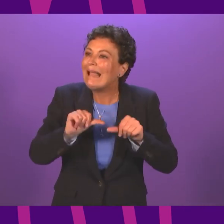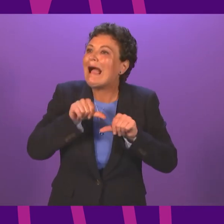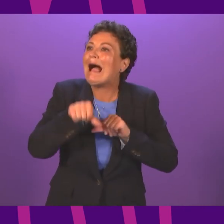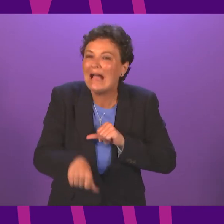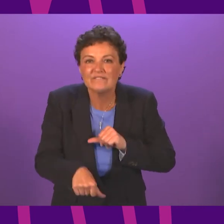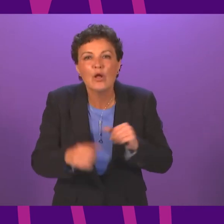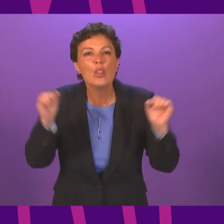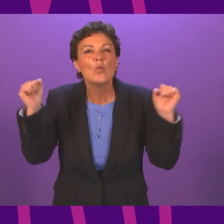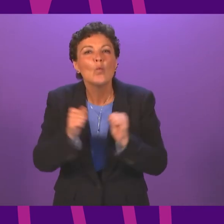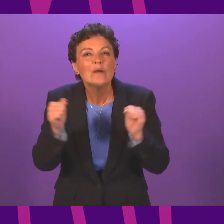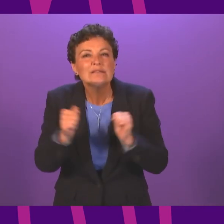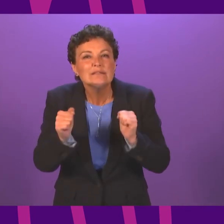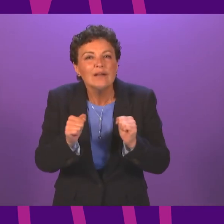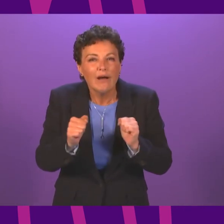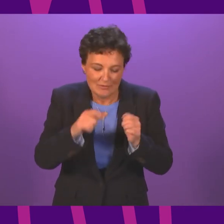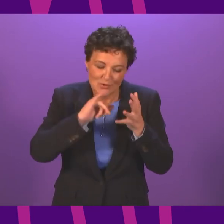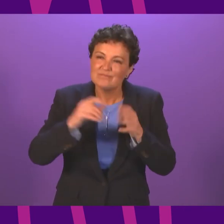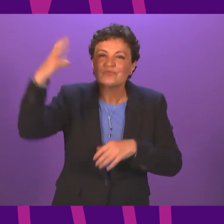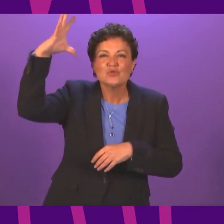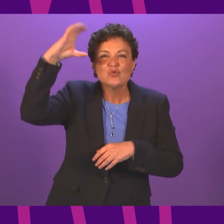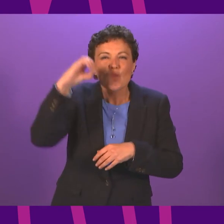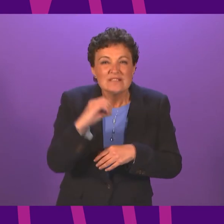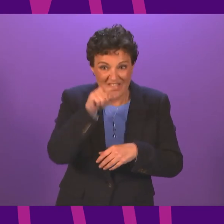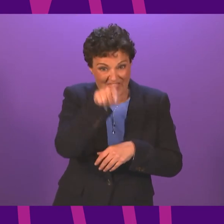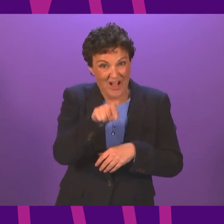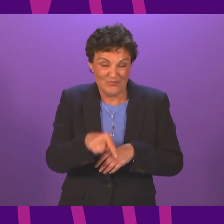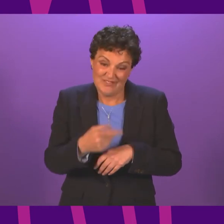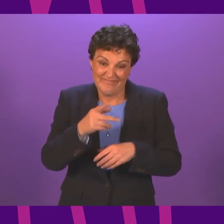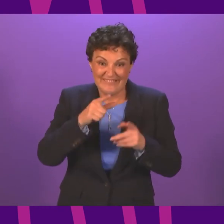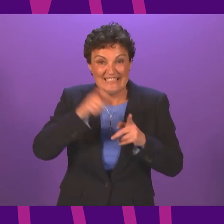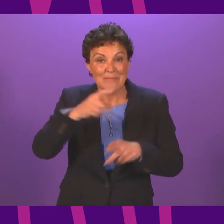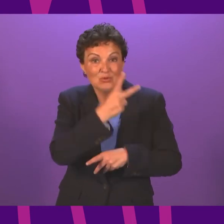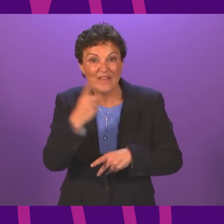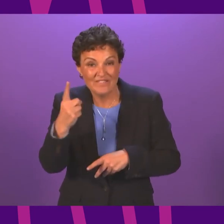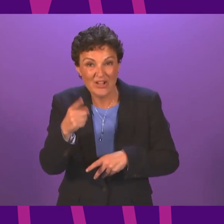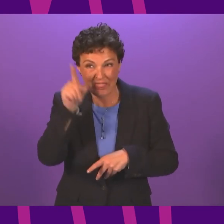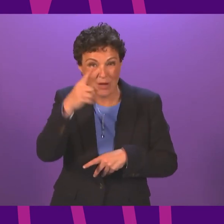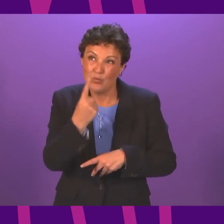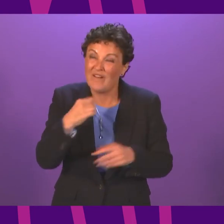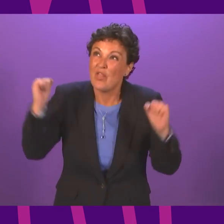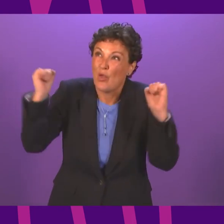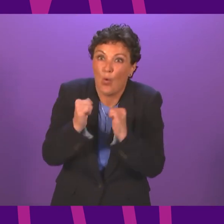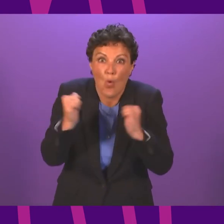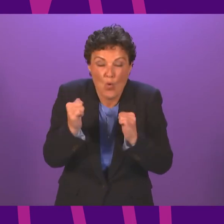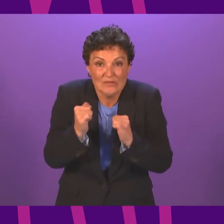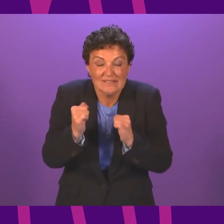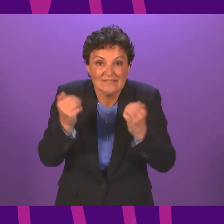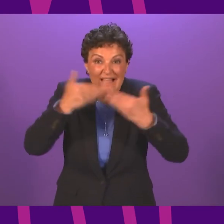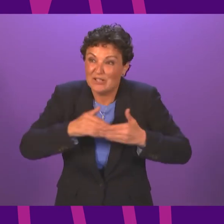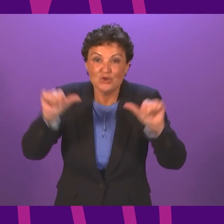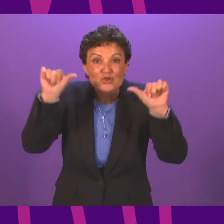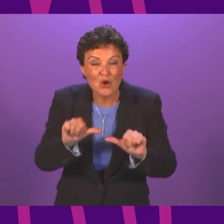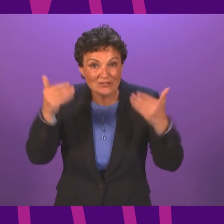shortest night of the year. That was one of the darkest moments in the course of this pandemic. For these past 15 months, we have